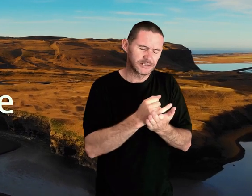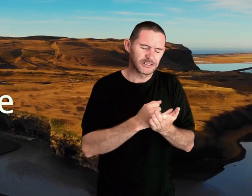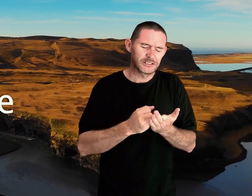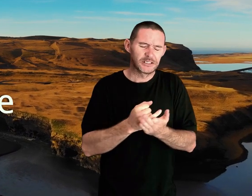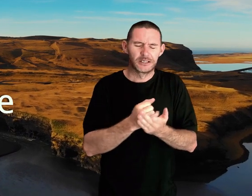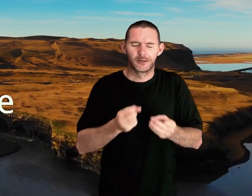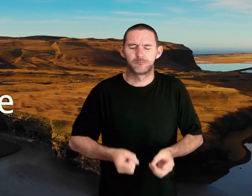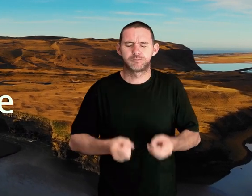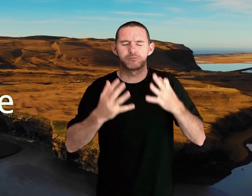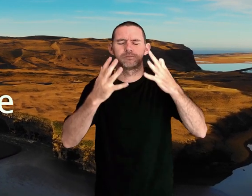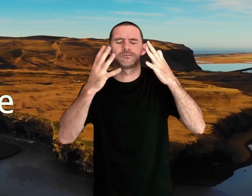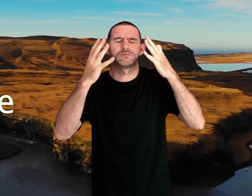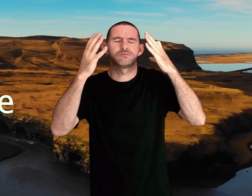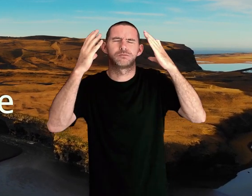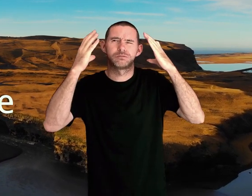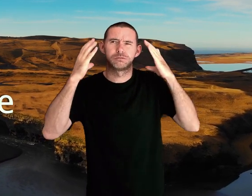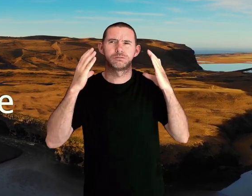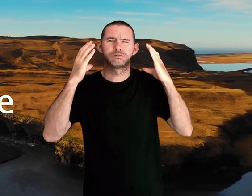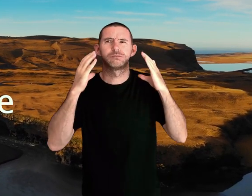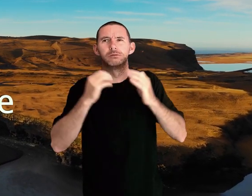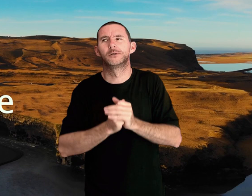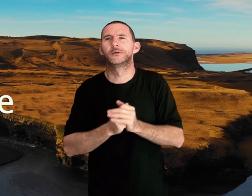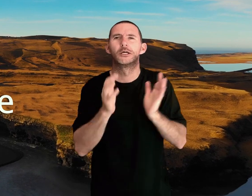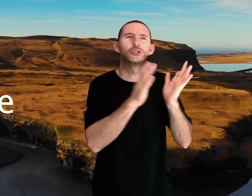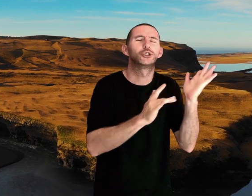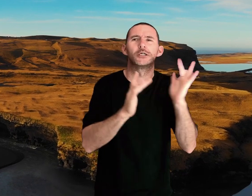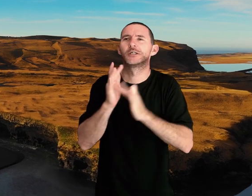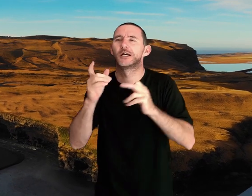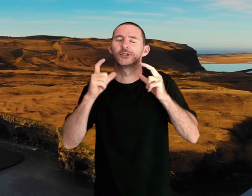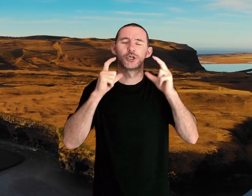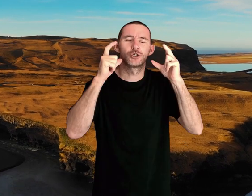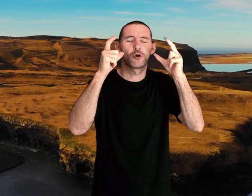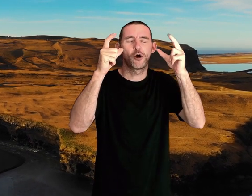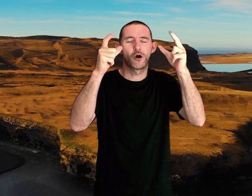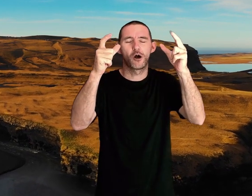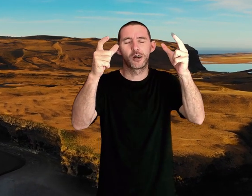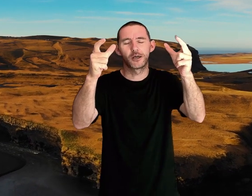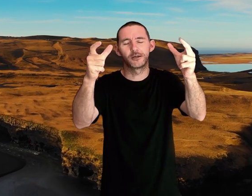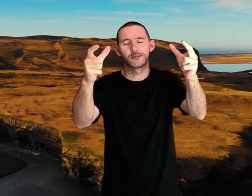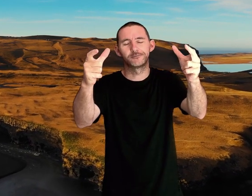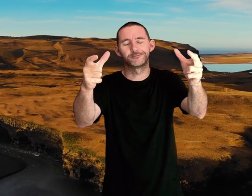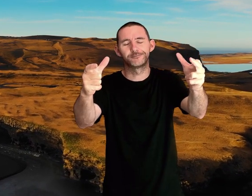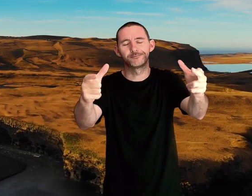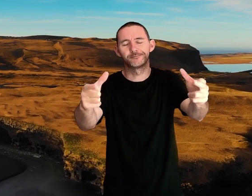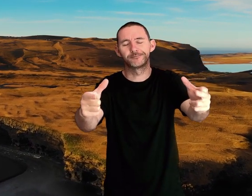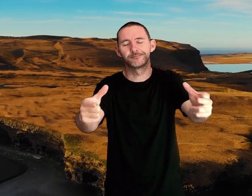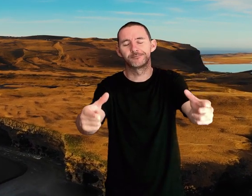Overwhelmed by the weight of your sin? Jesus is calling.